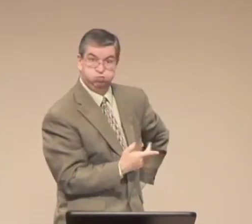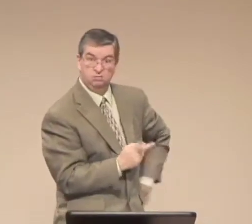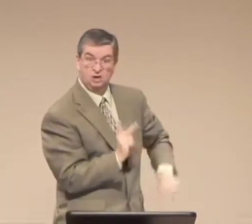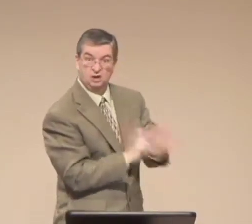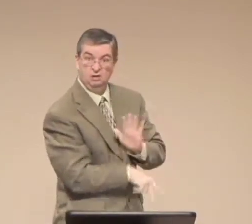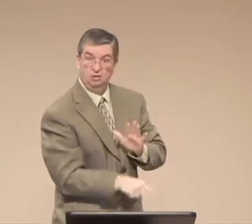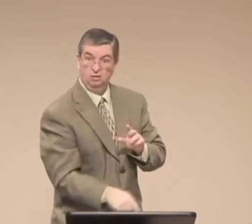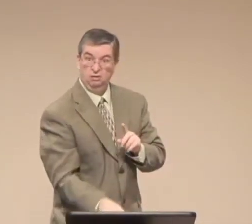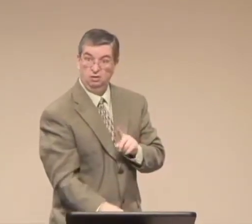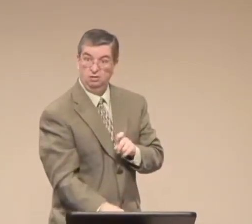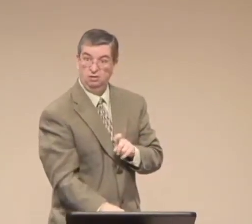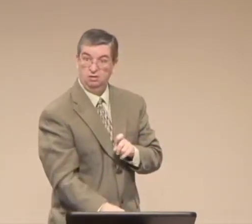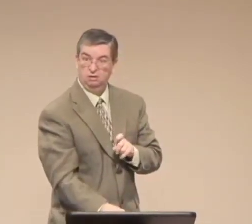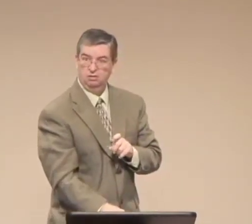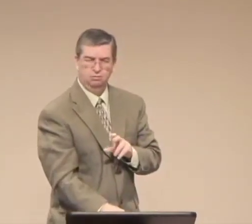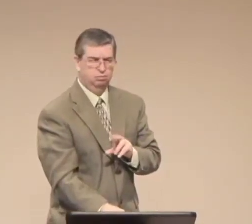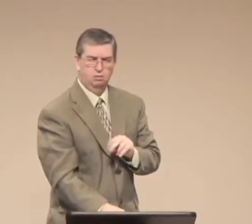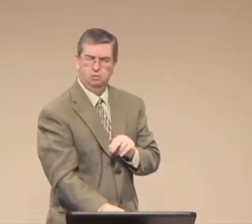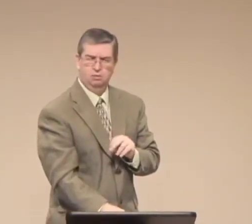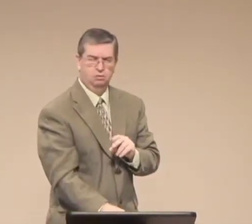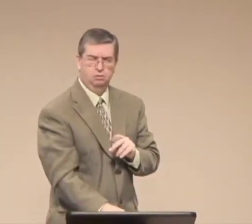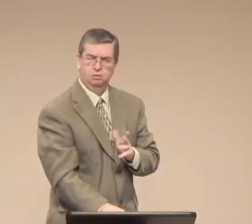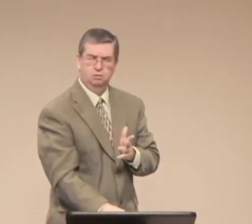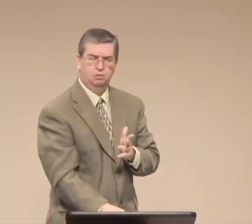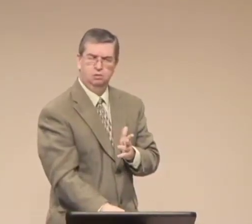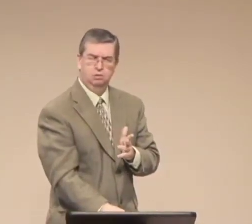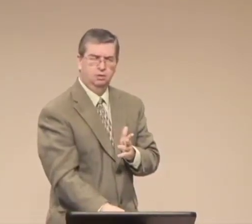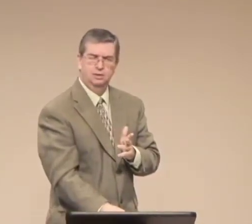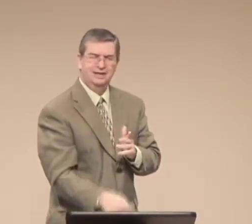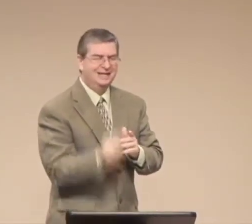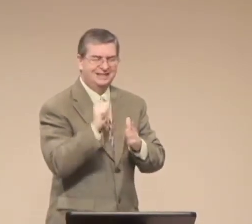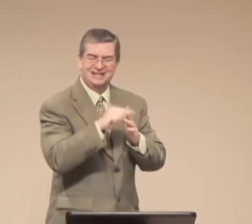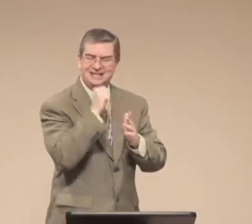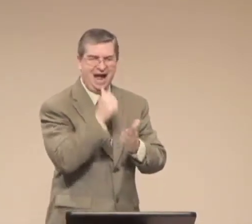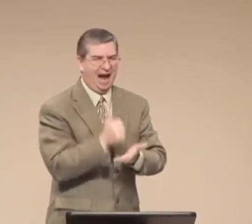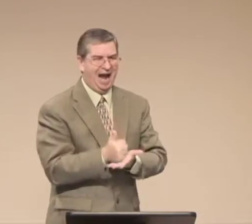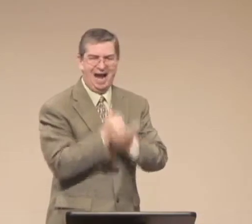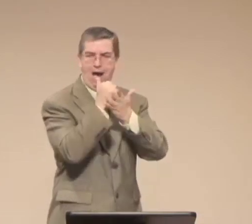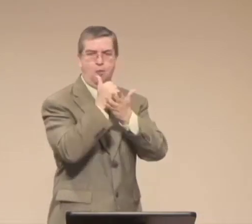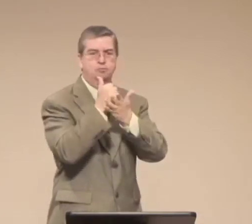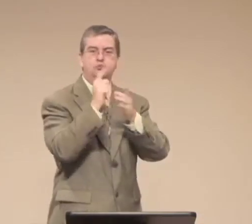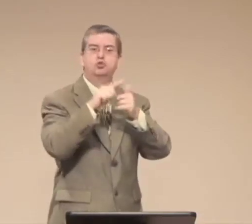What do you think the mom did? That she did a gun and shoot her son? No, she didn't do that.